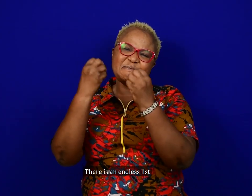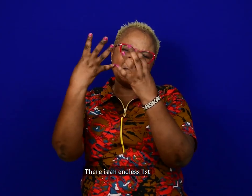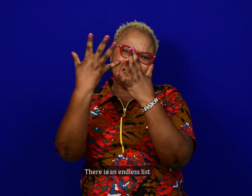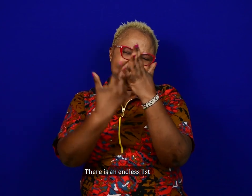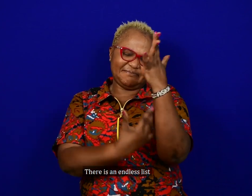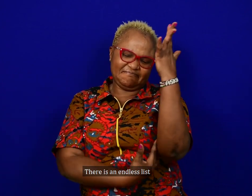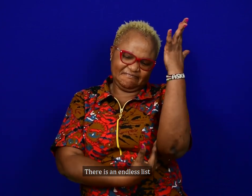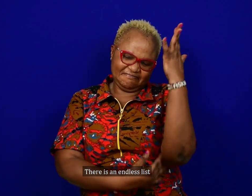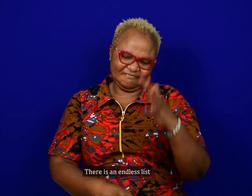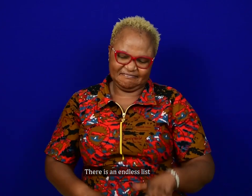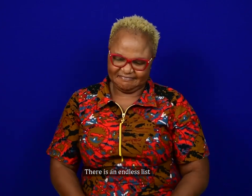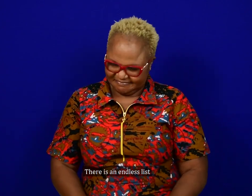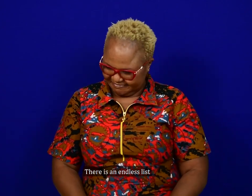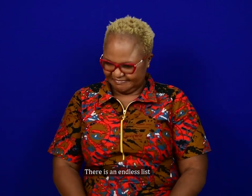There is an endless list.